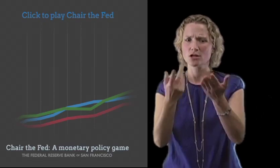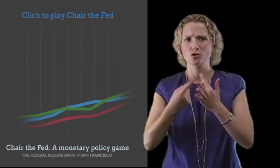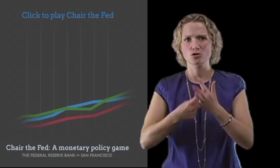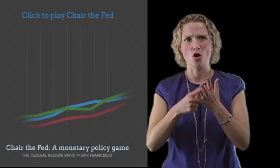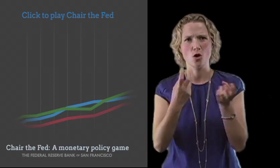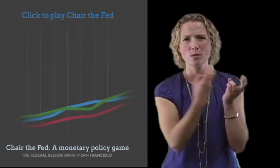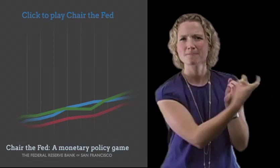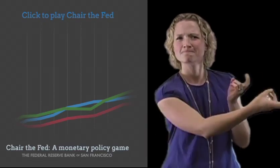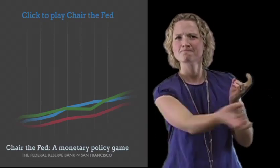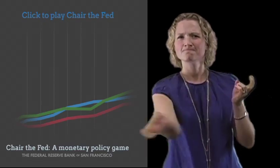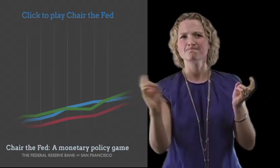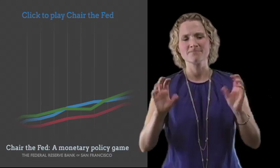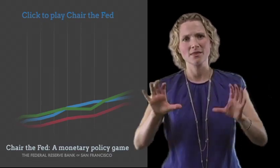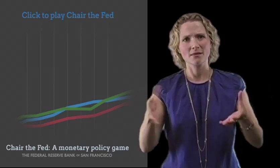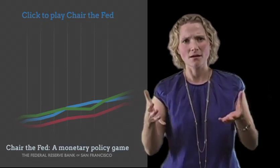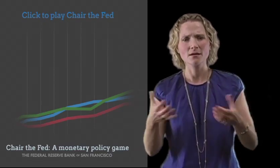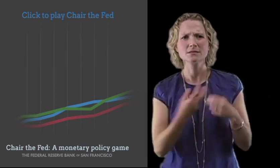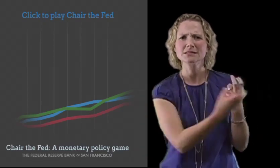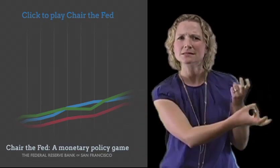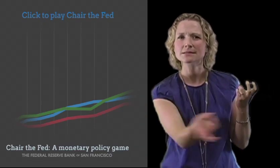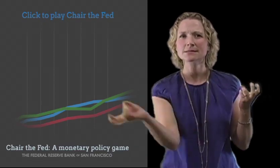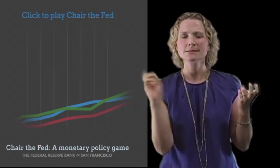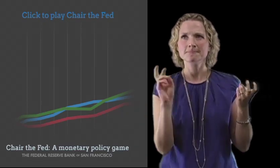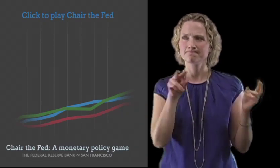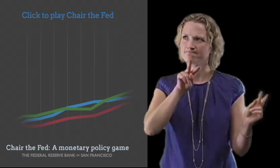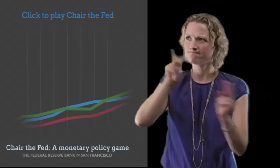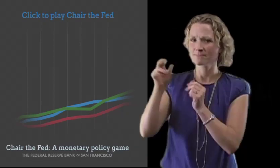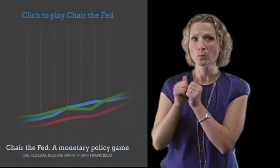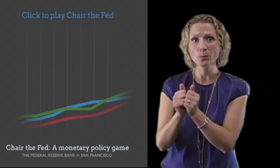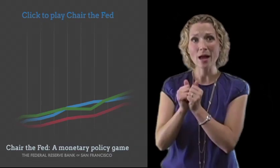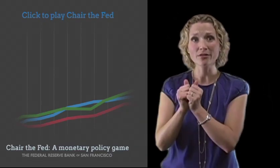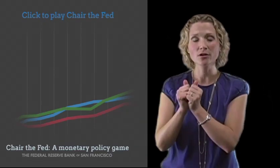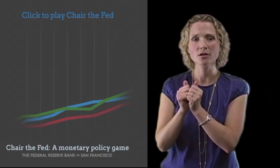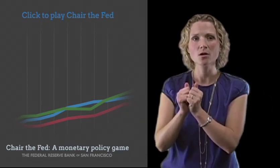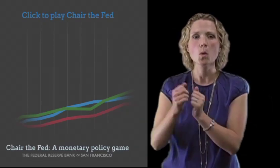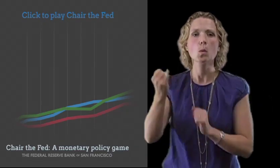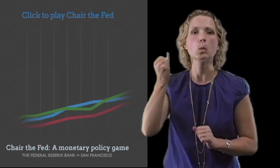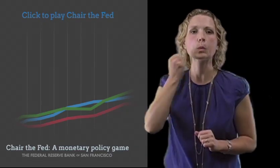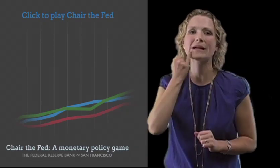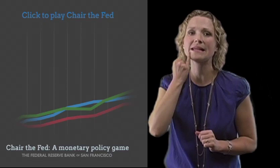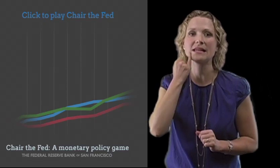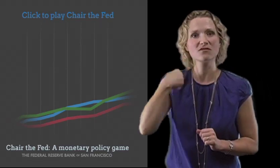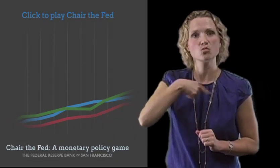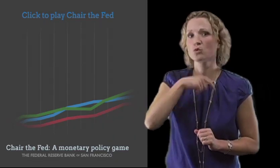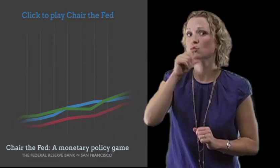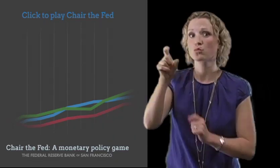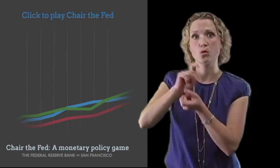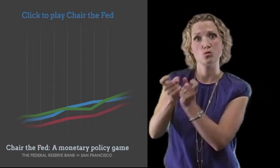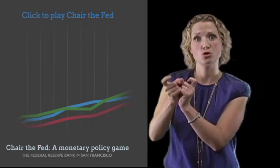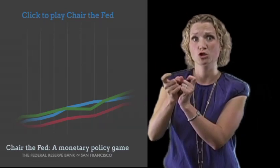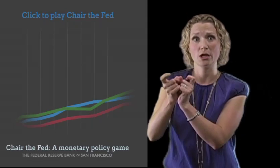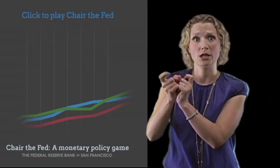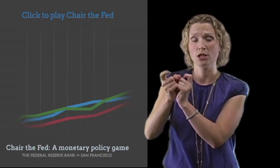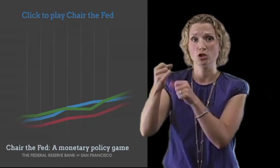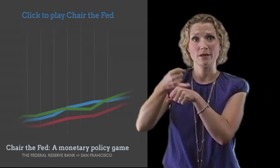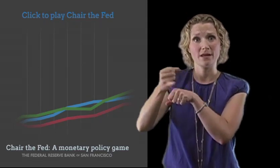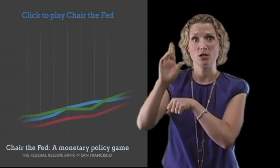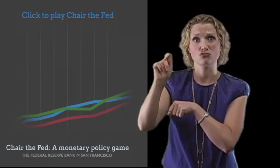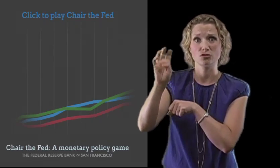The best application of this is to start with a full classroom with everyone together looking at the screen. If there are no